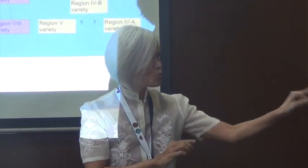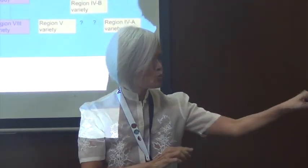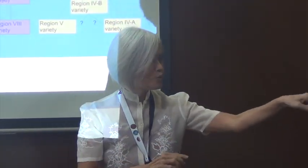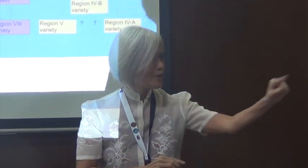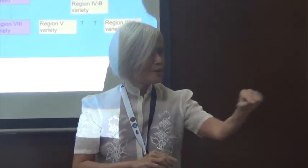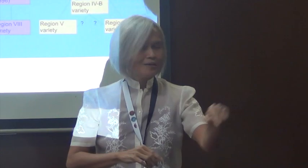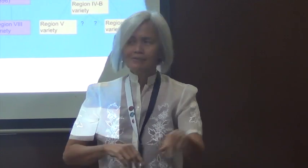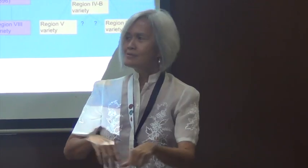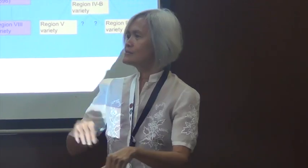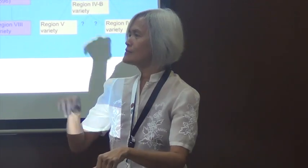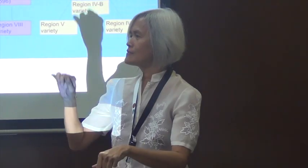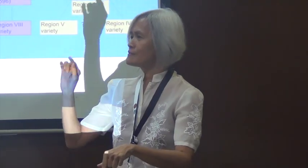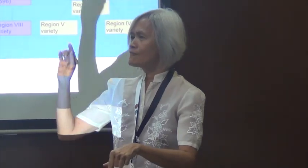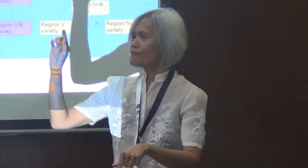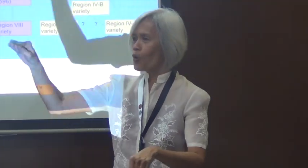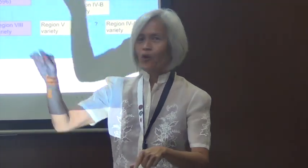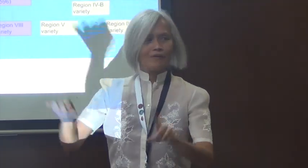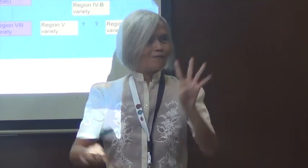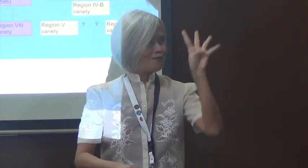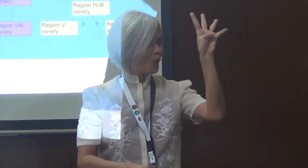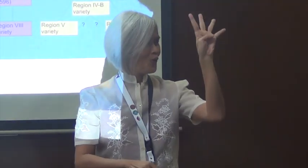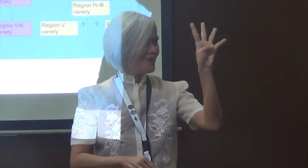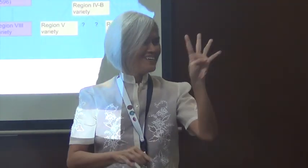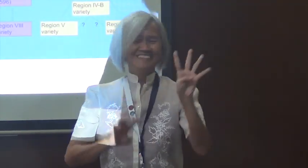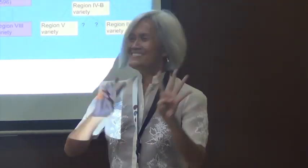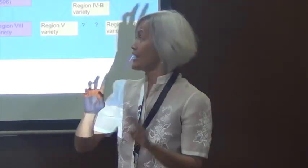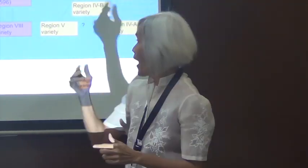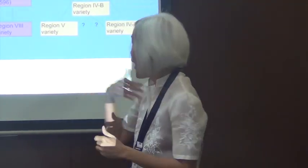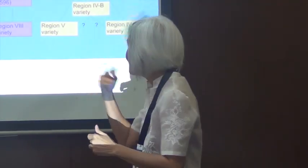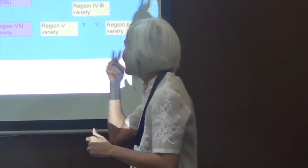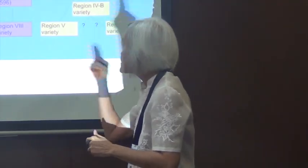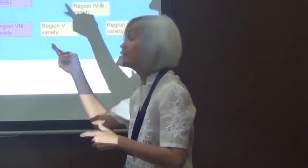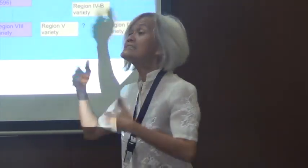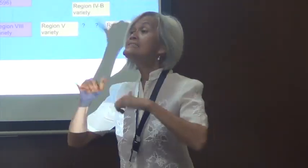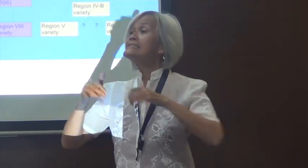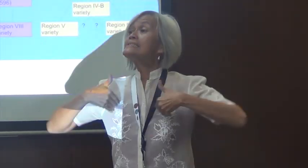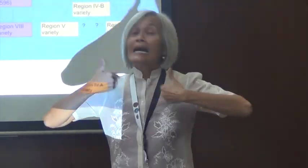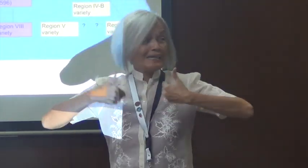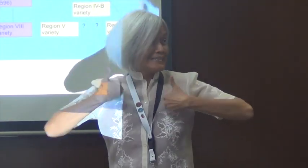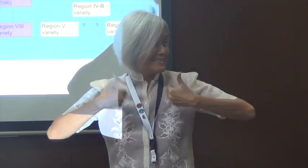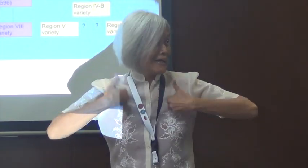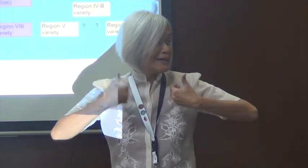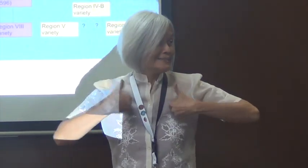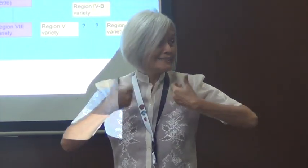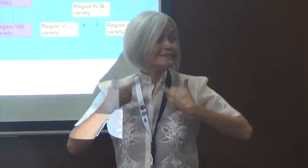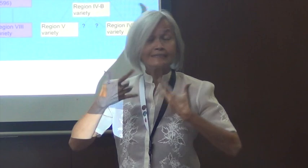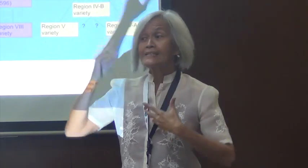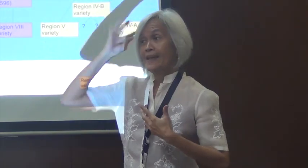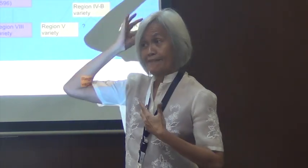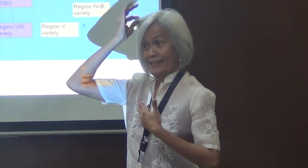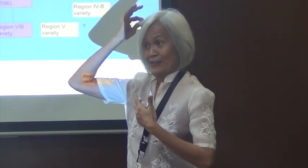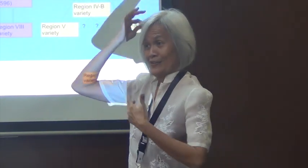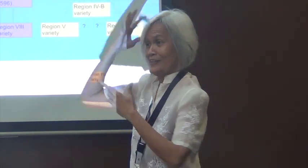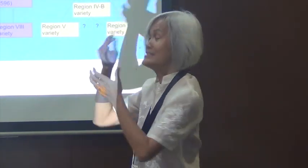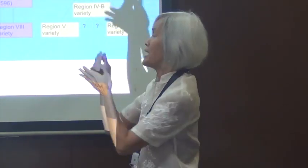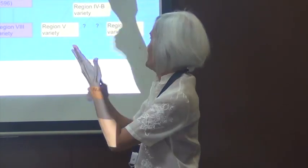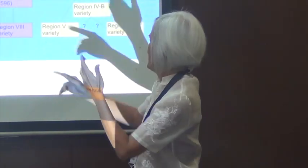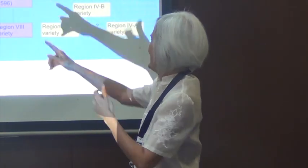And then all of them, these people that I'm pointing to, you would find them in that photo. They were young back